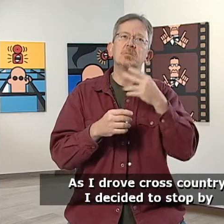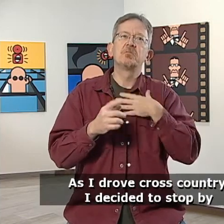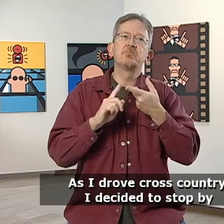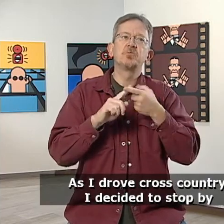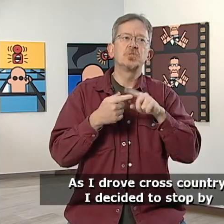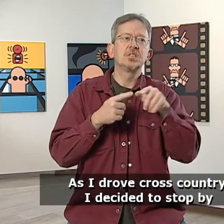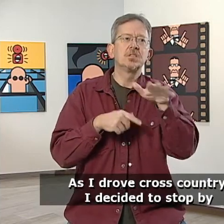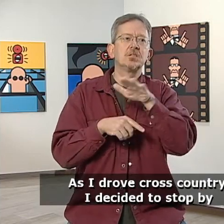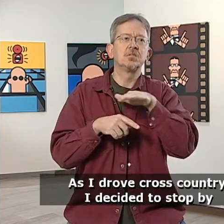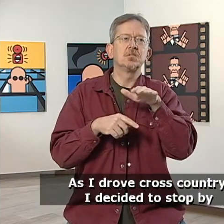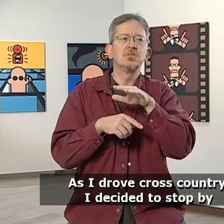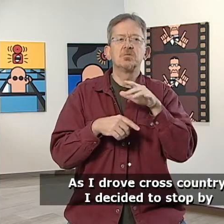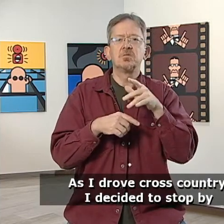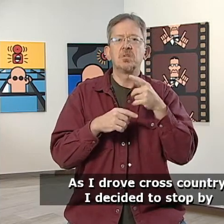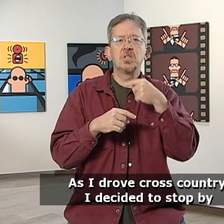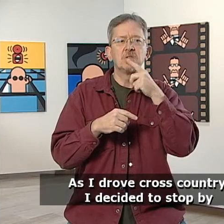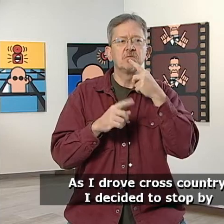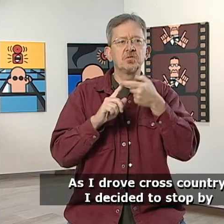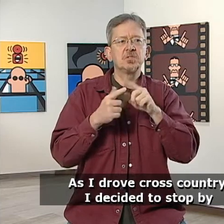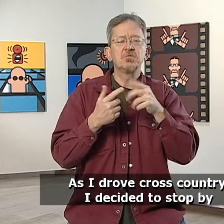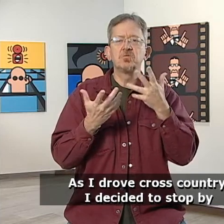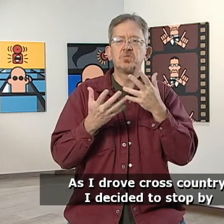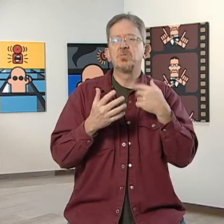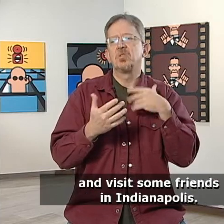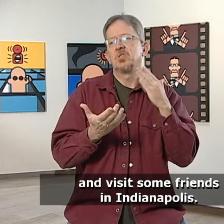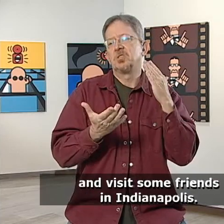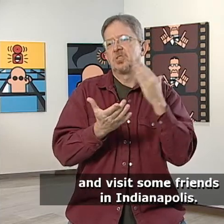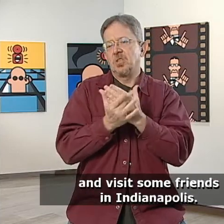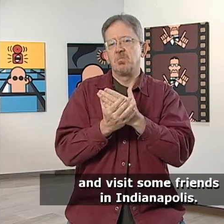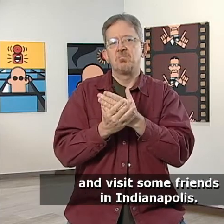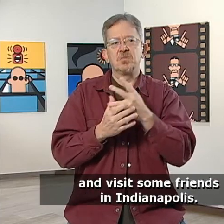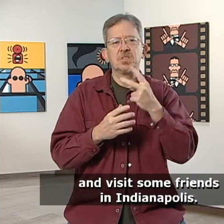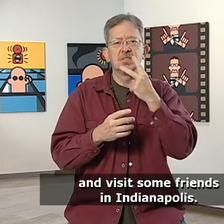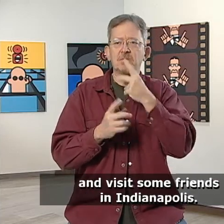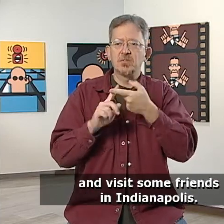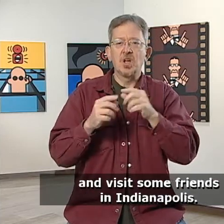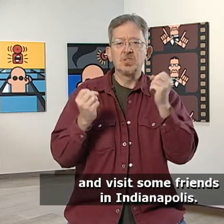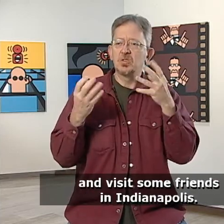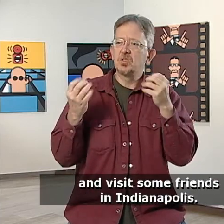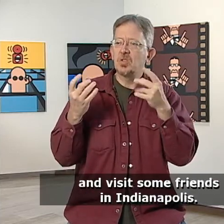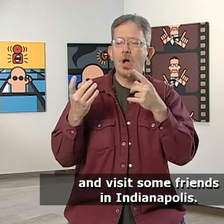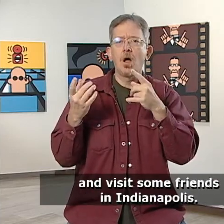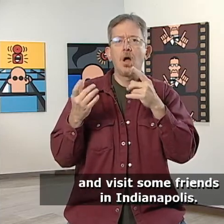As I drove cross country, I decided to stop by and visit some friends in Indianapolis.